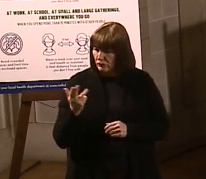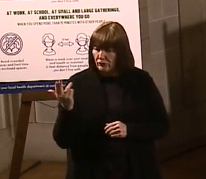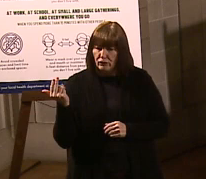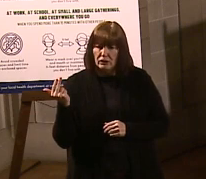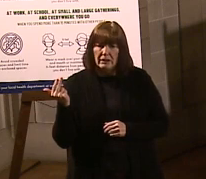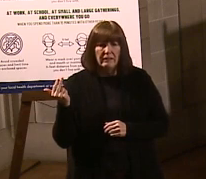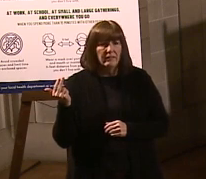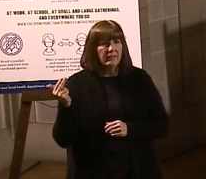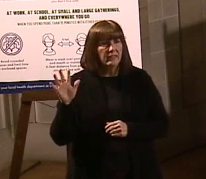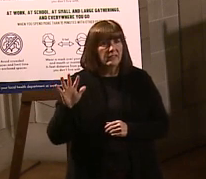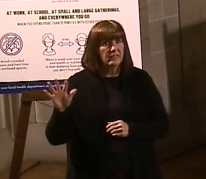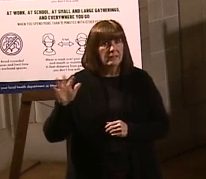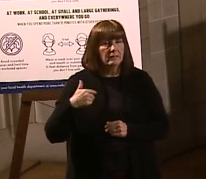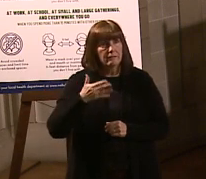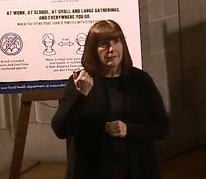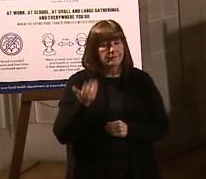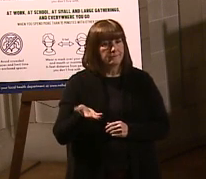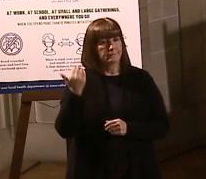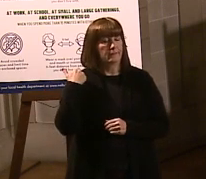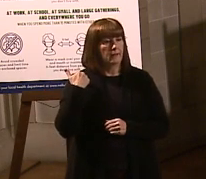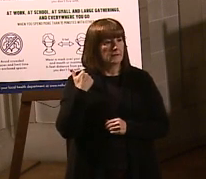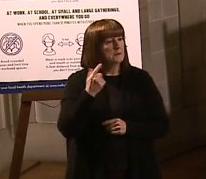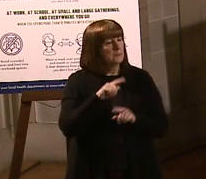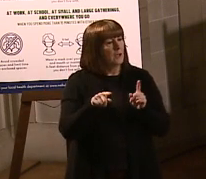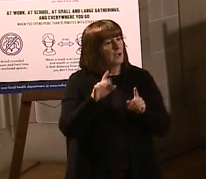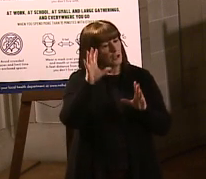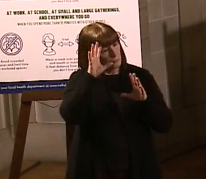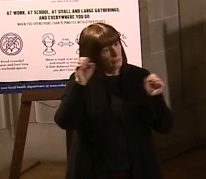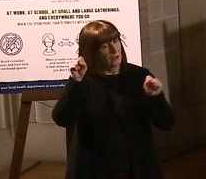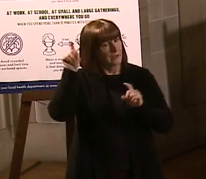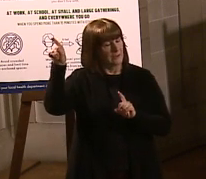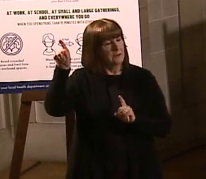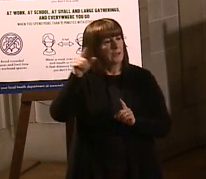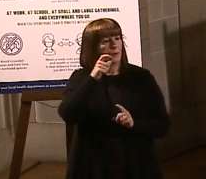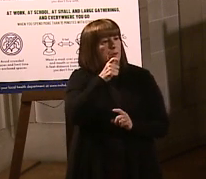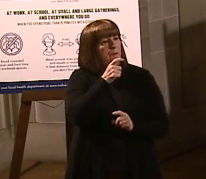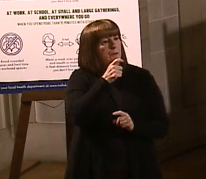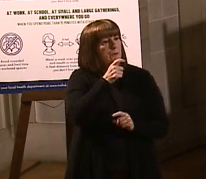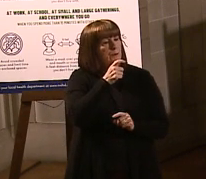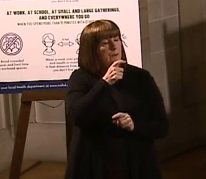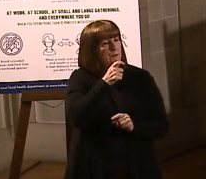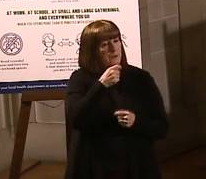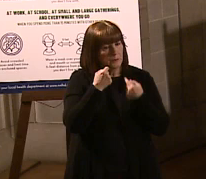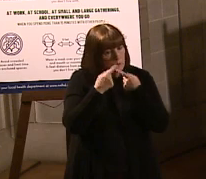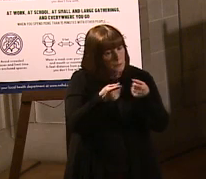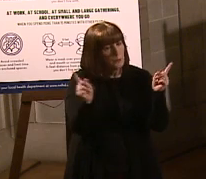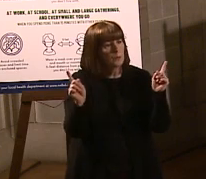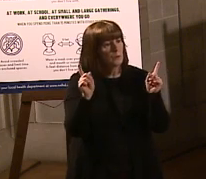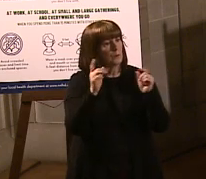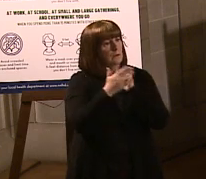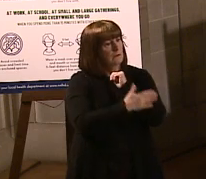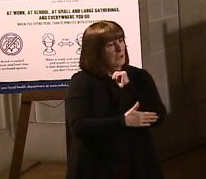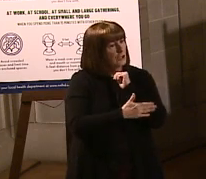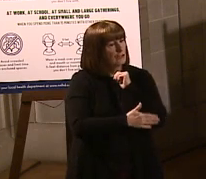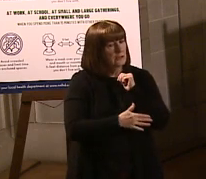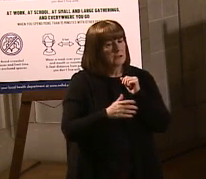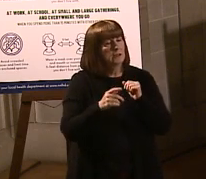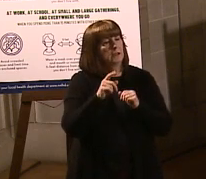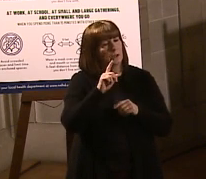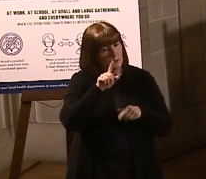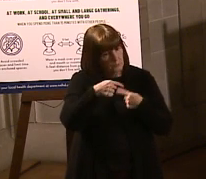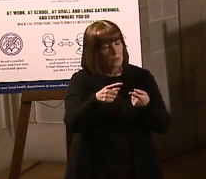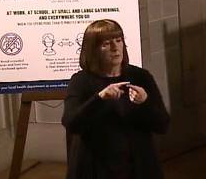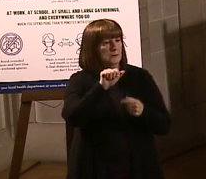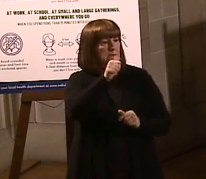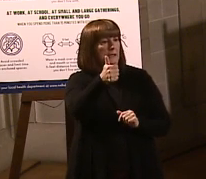starting to forget how, but it was the President who actually told everybody in the country to go to a 10-person